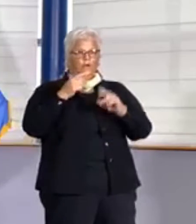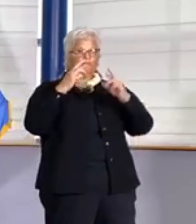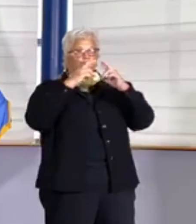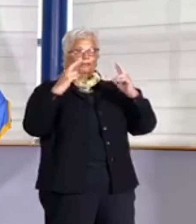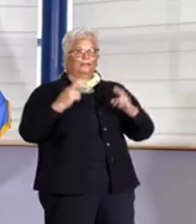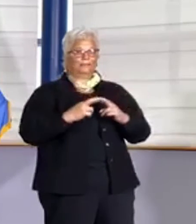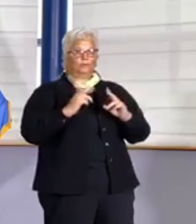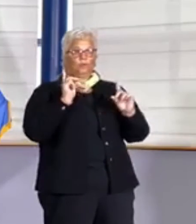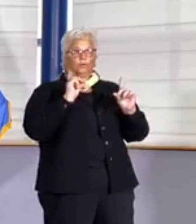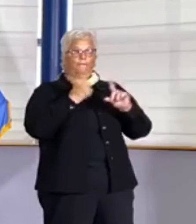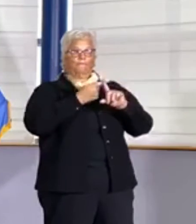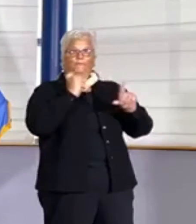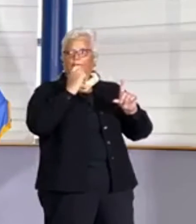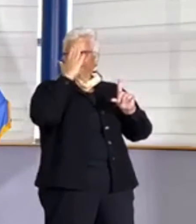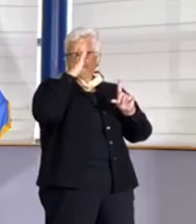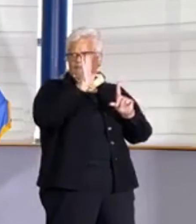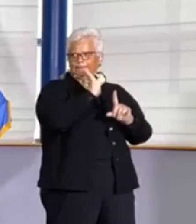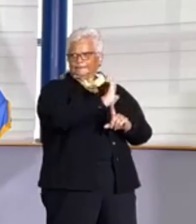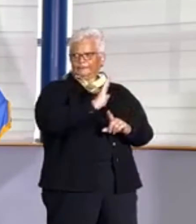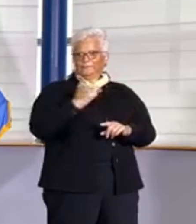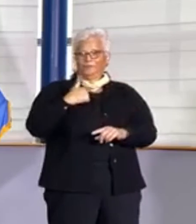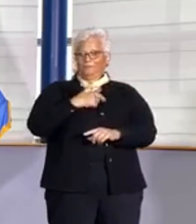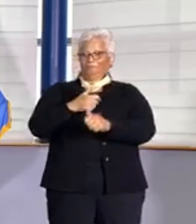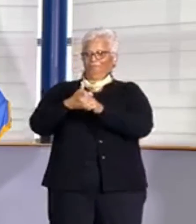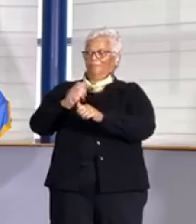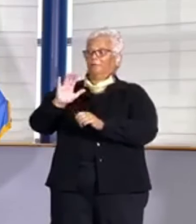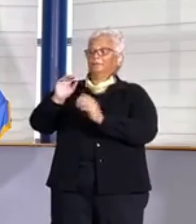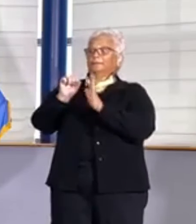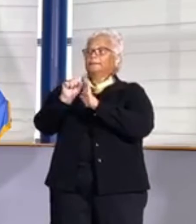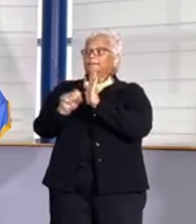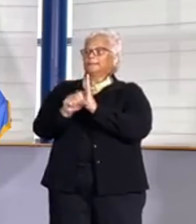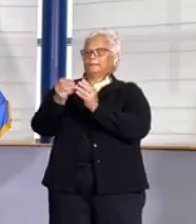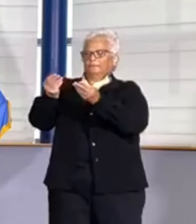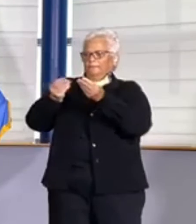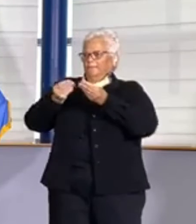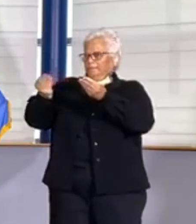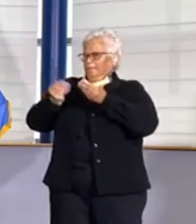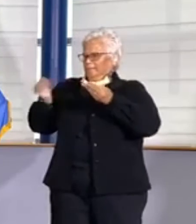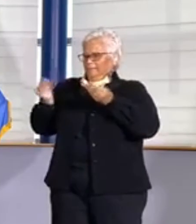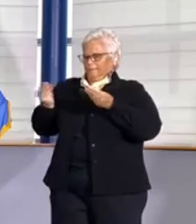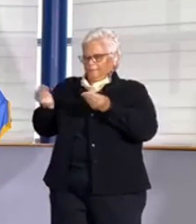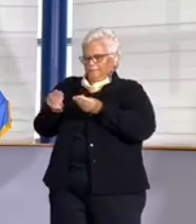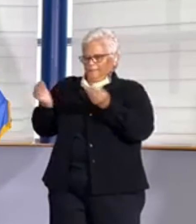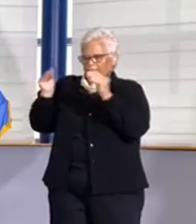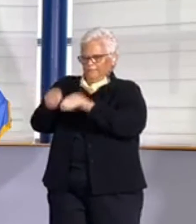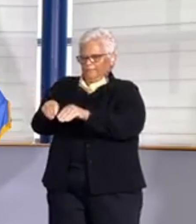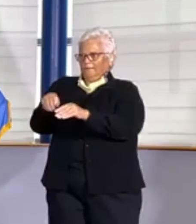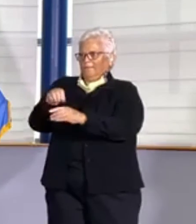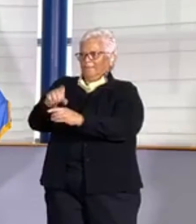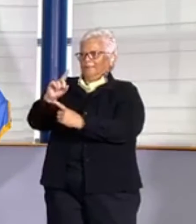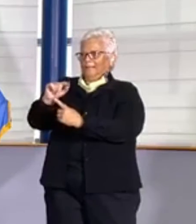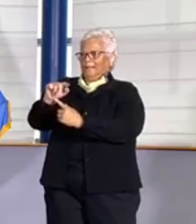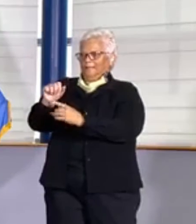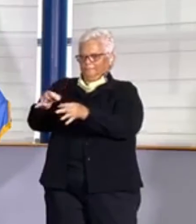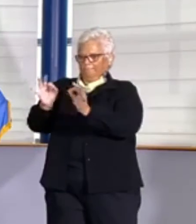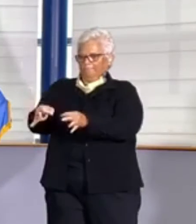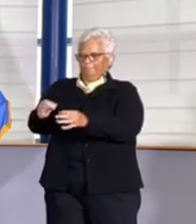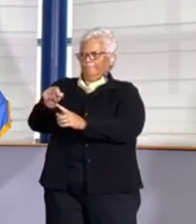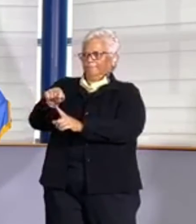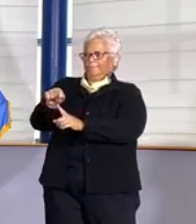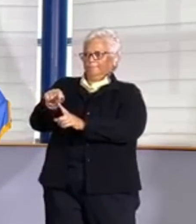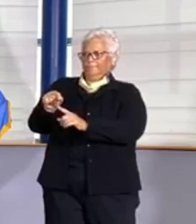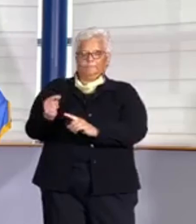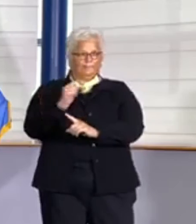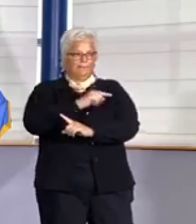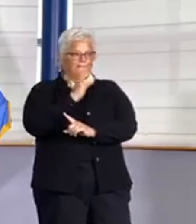statewide data, the capacity here is almost irrelevant when you're talking about we're okay because there might be open beds in some other part of the state.